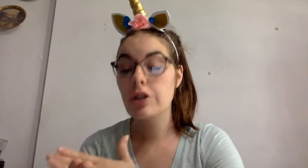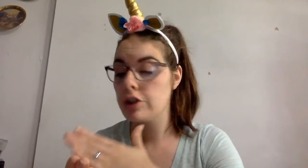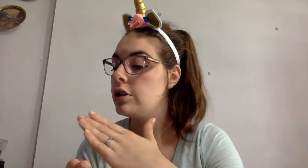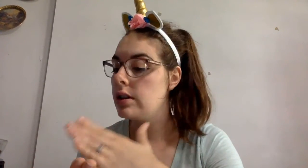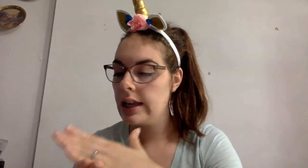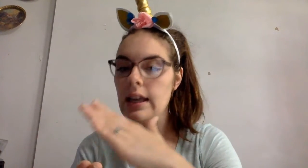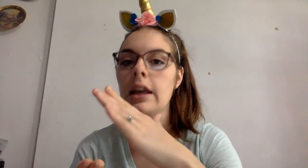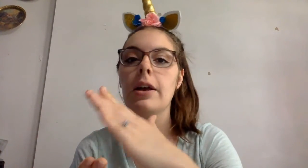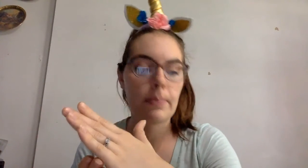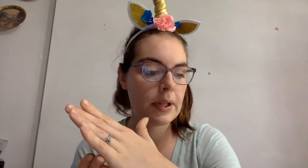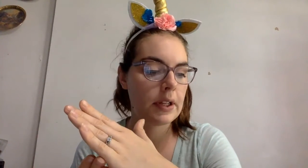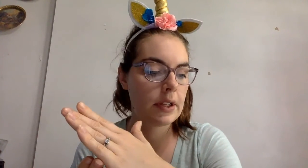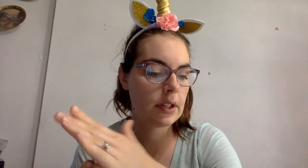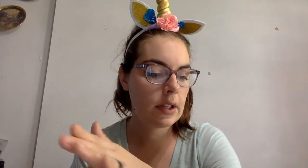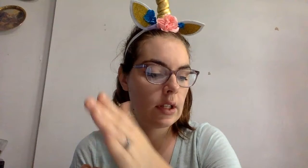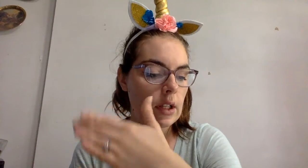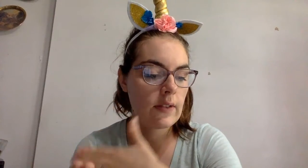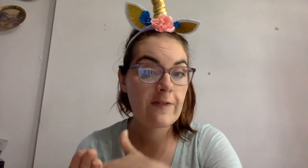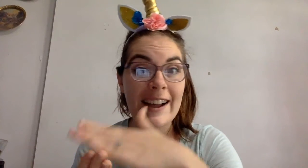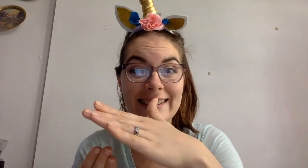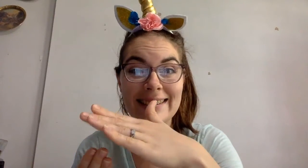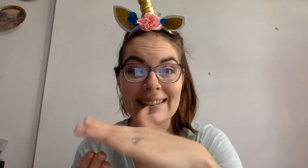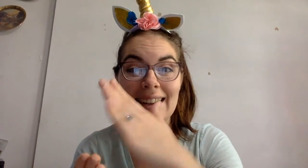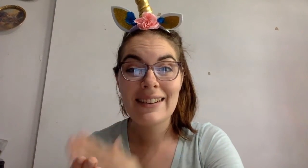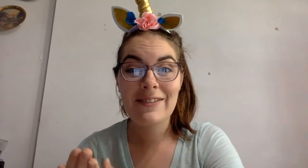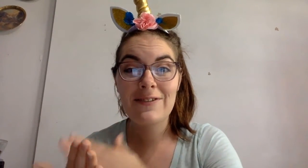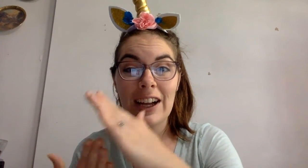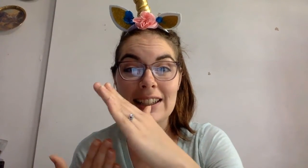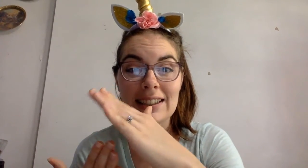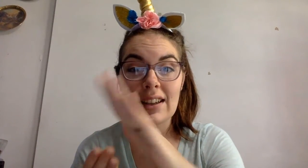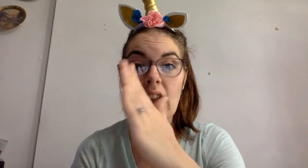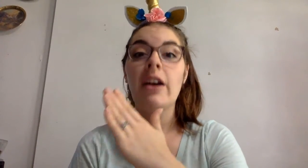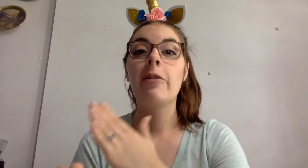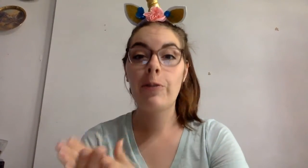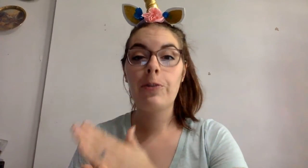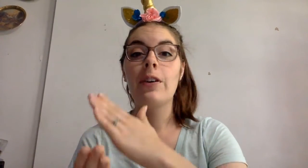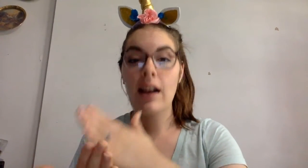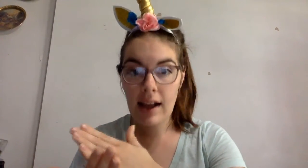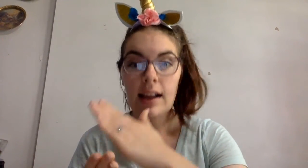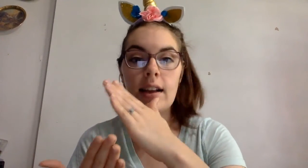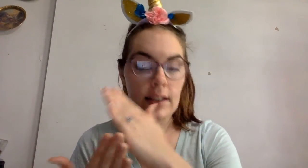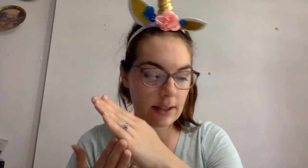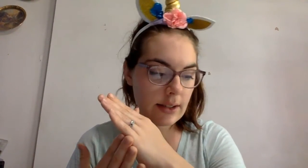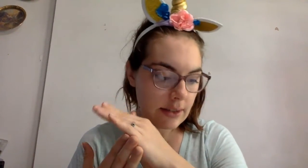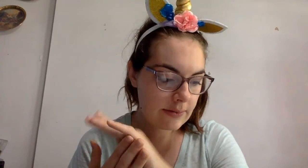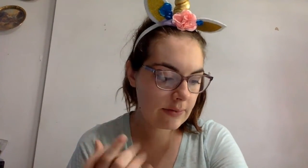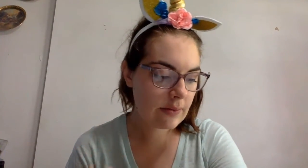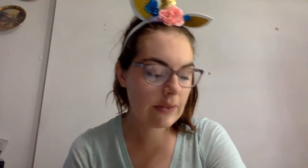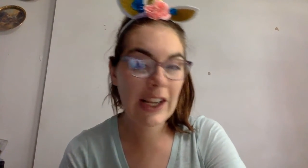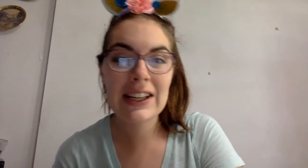Chip.-i-p. Fun. Fun. Ch-a-n. Very